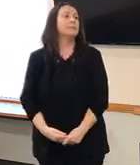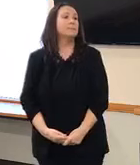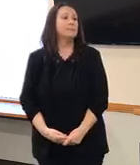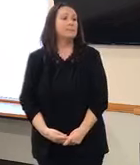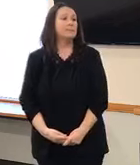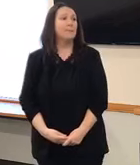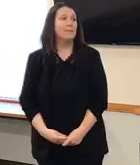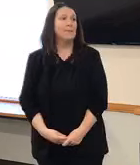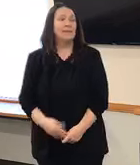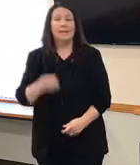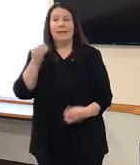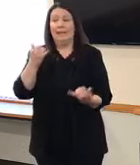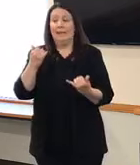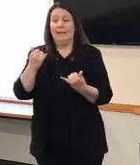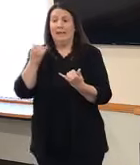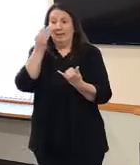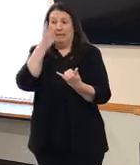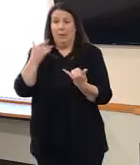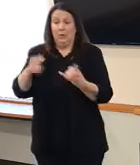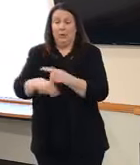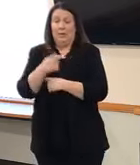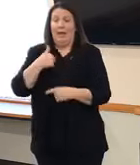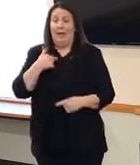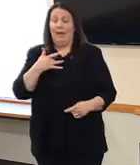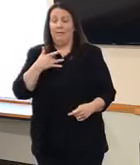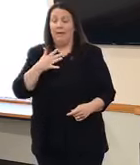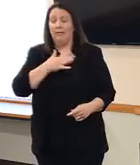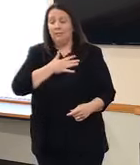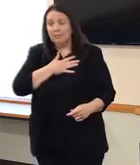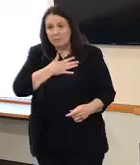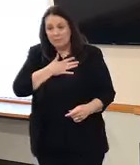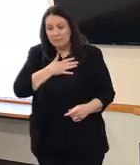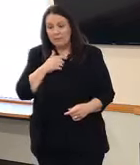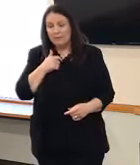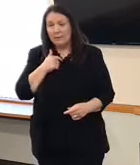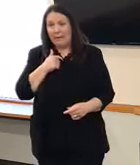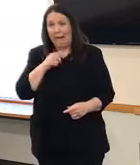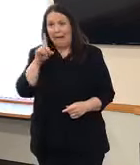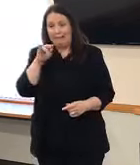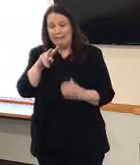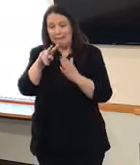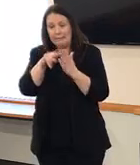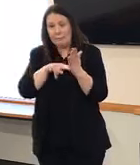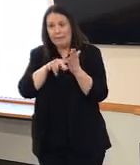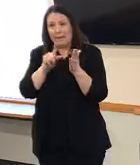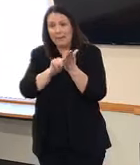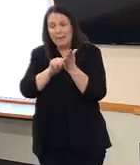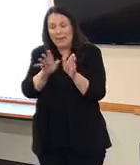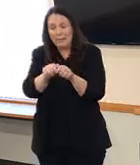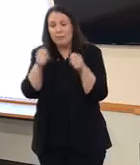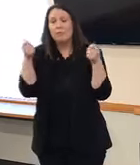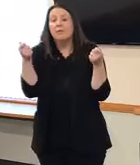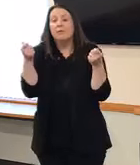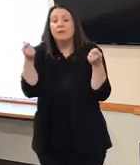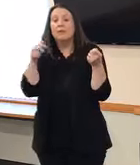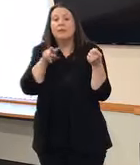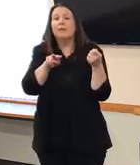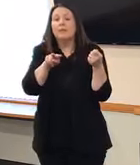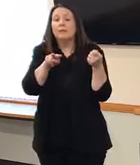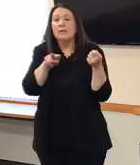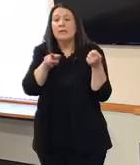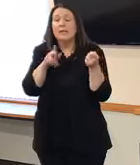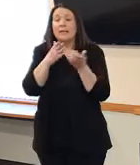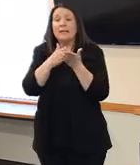was moved somewhat today by an article over the weekend in the newspaper that suggested that we were not being